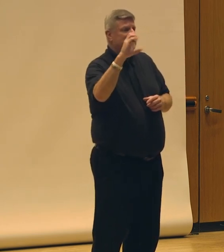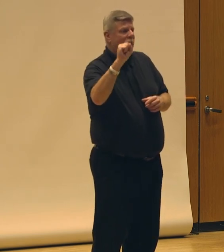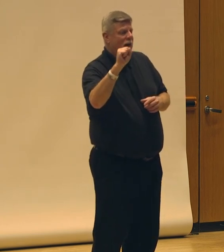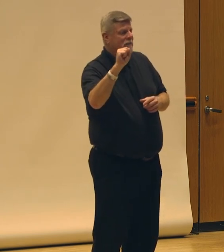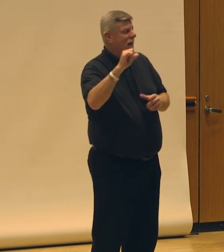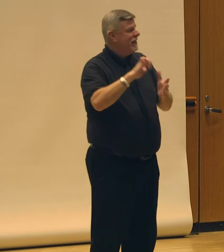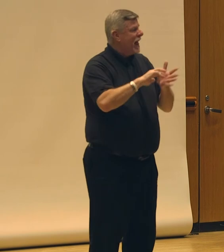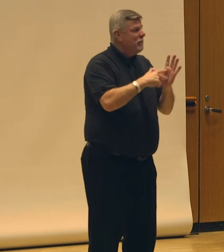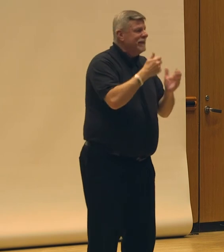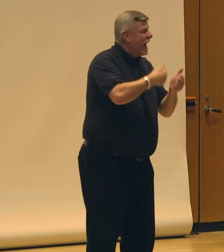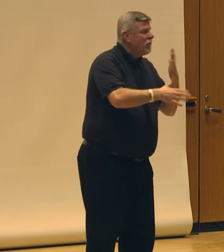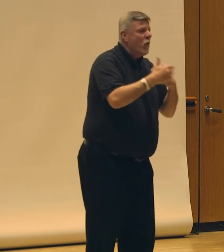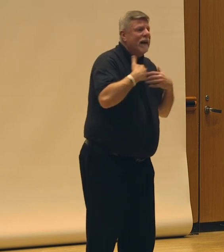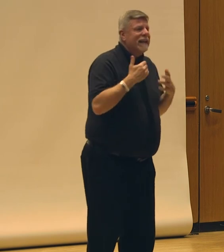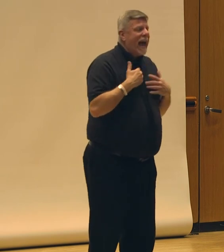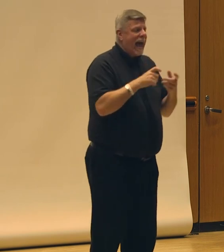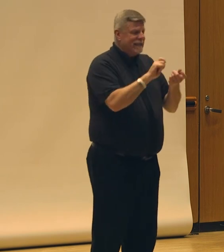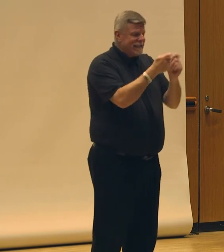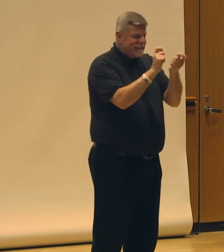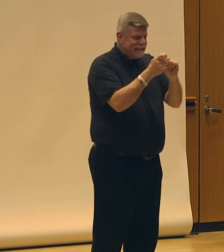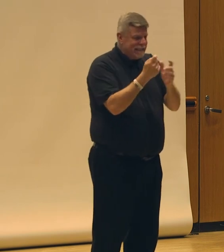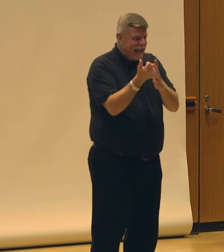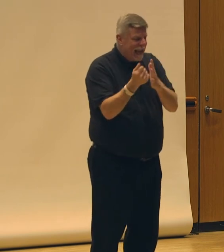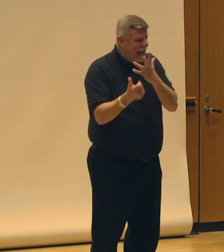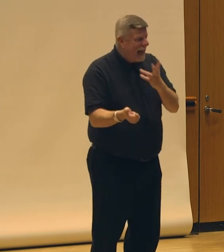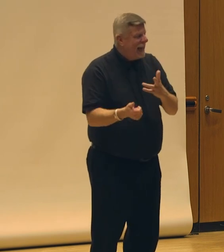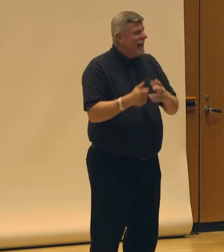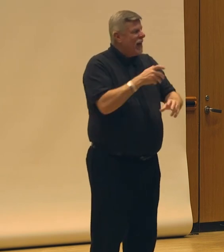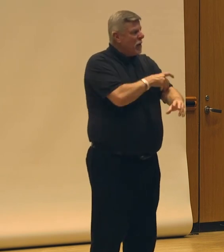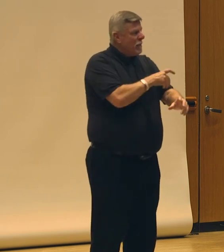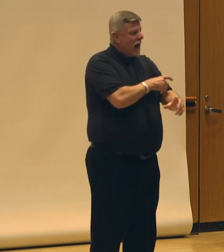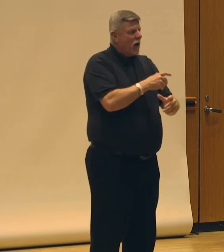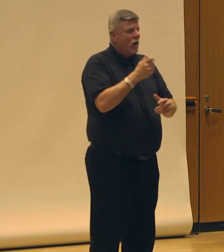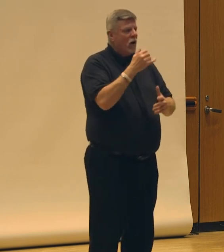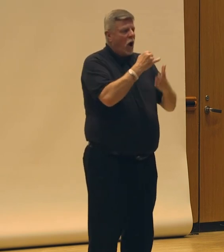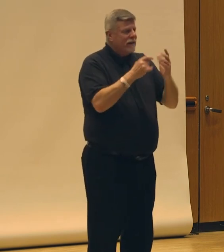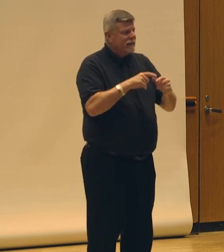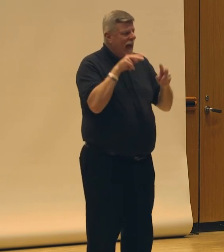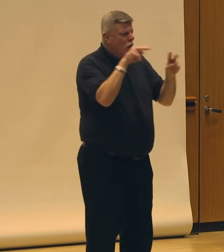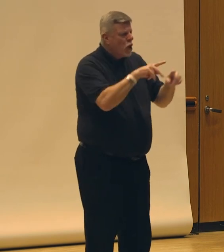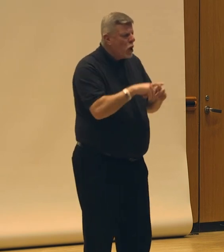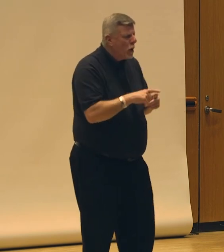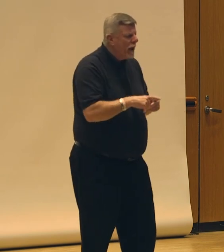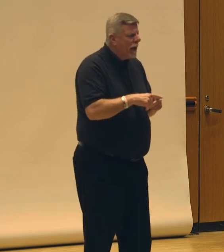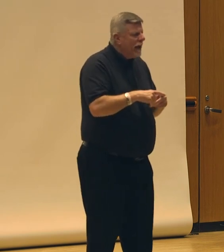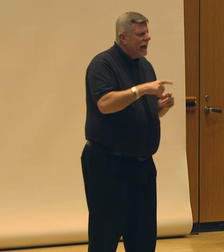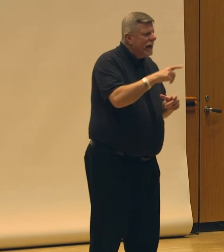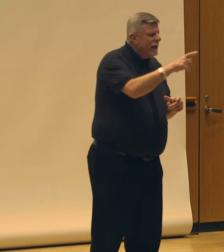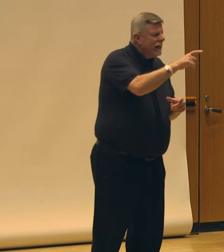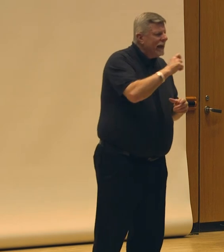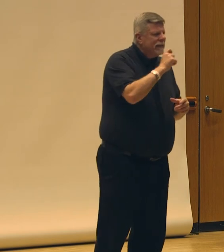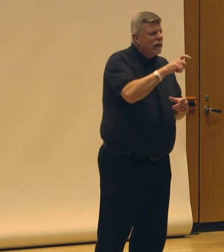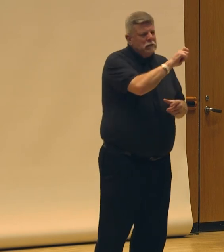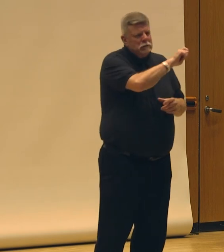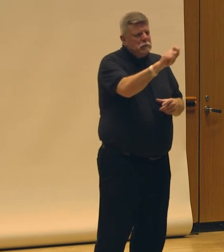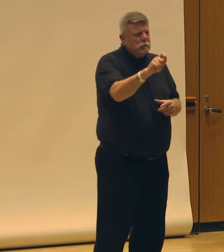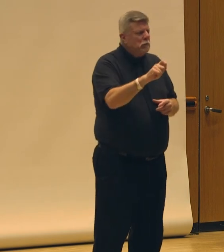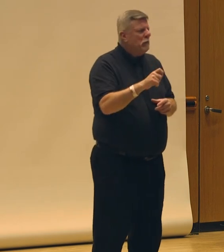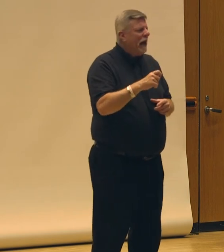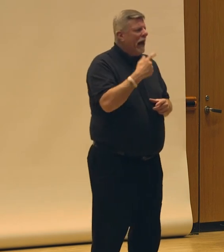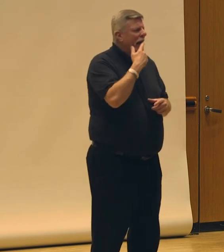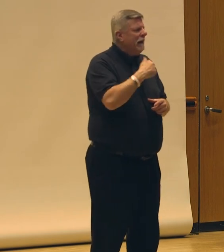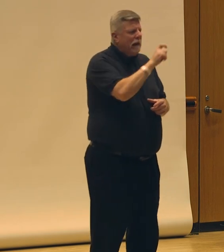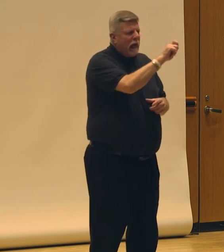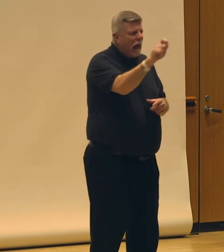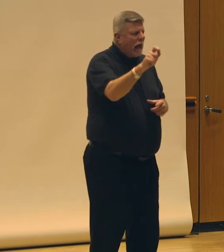artists can go in and like look at a writer and be like, and not just like send you back a PDF with a red line slash, but actually comment